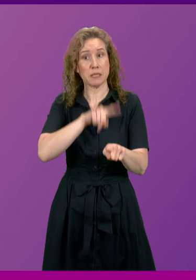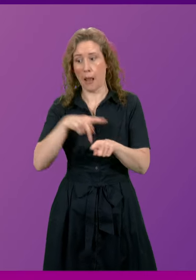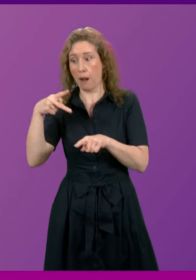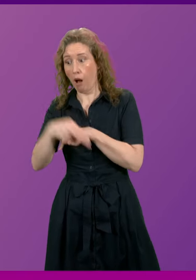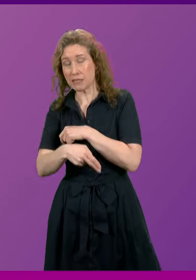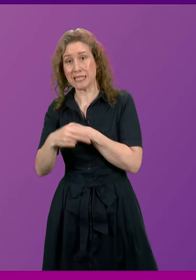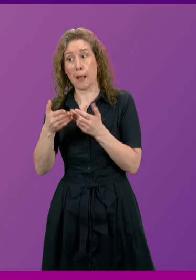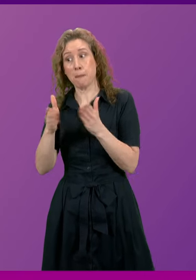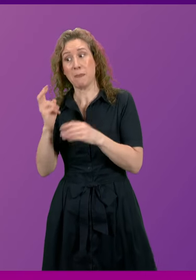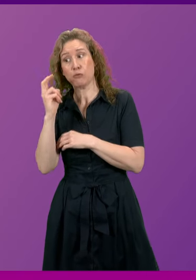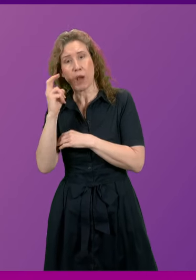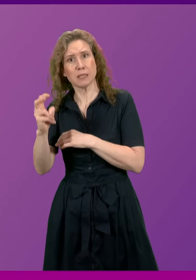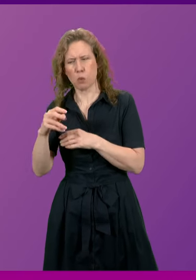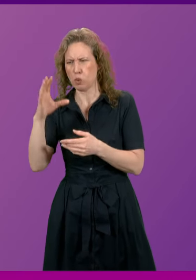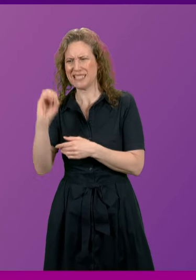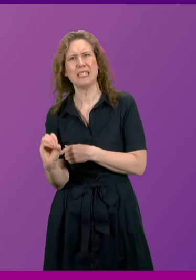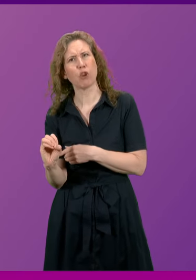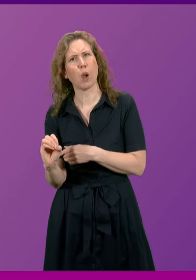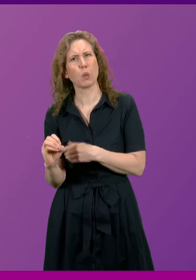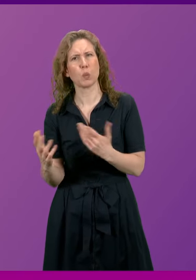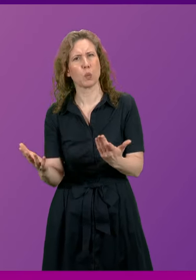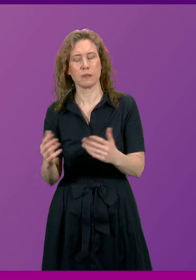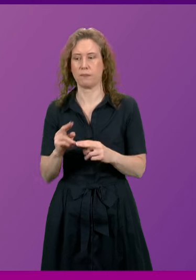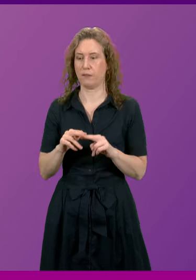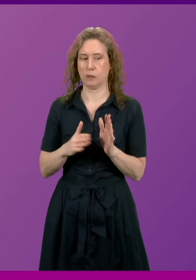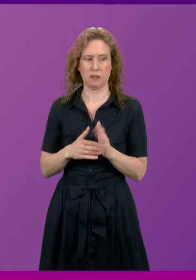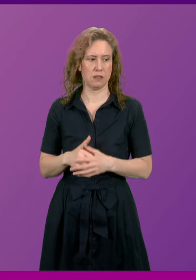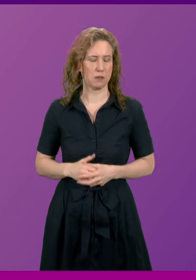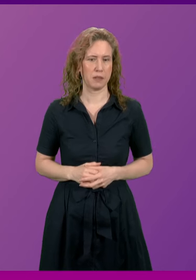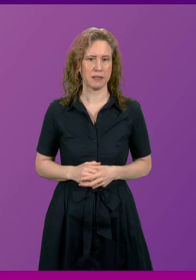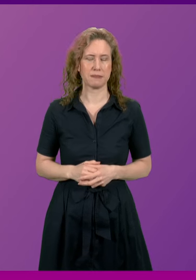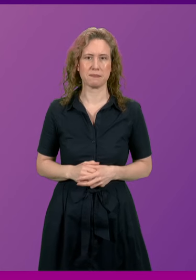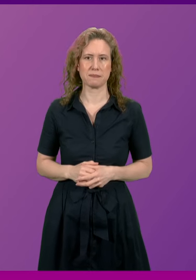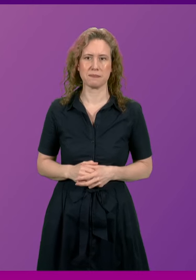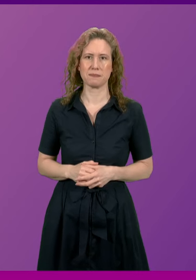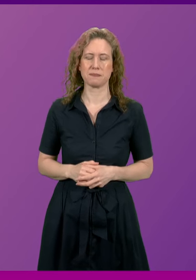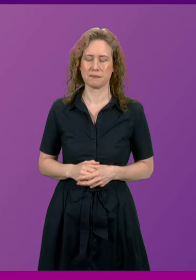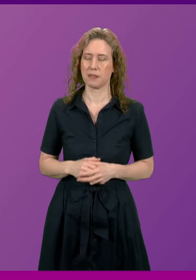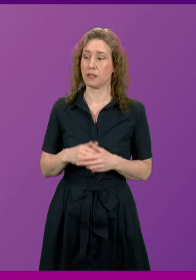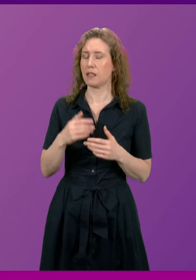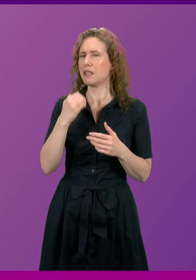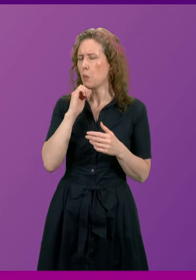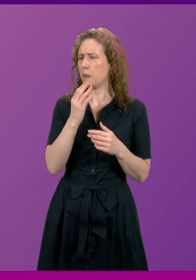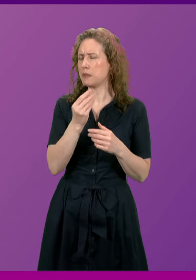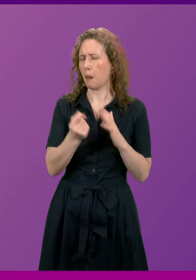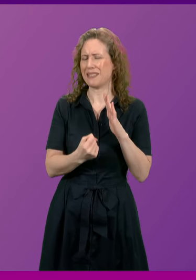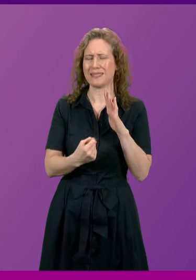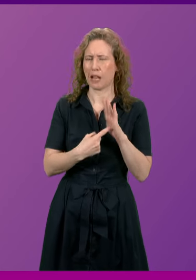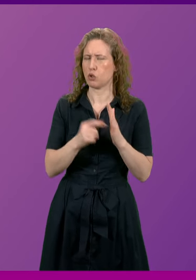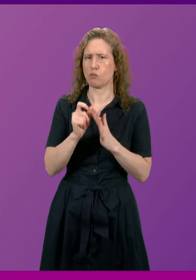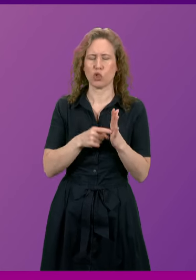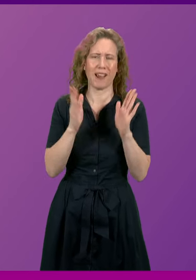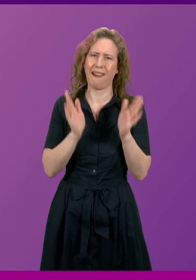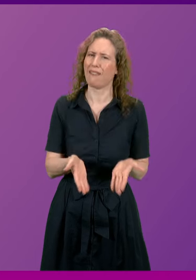transport budget to zero? First minister There will be essential projects that have got to be